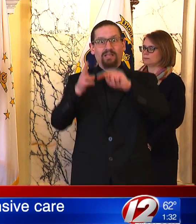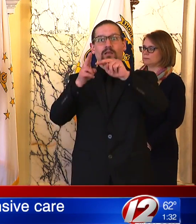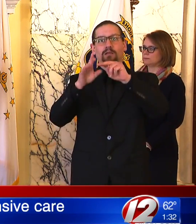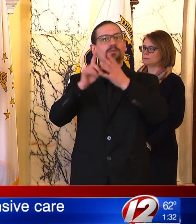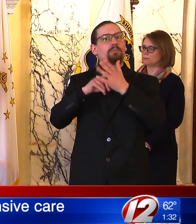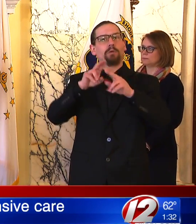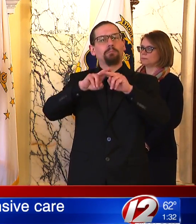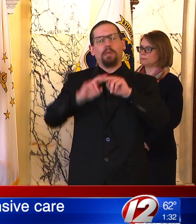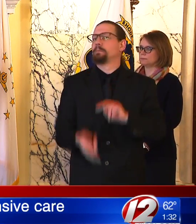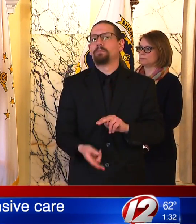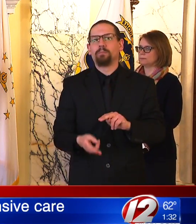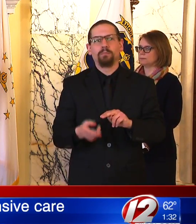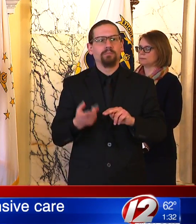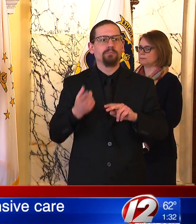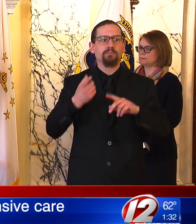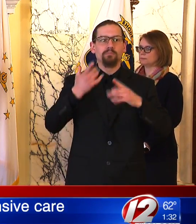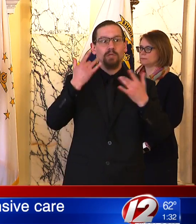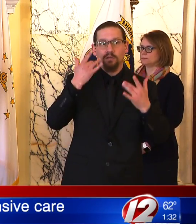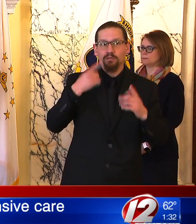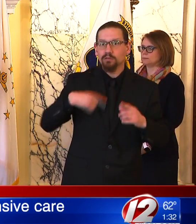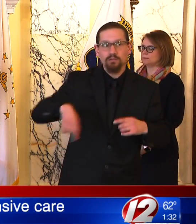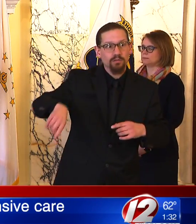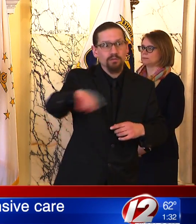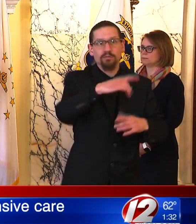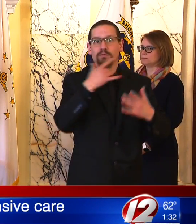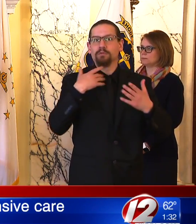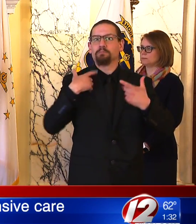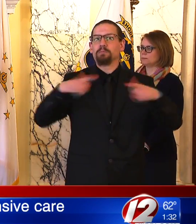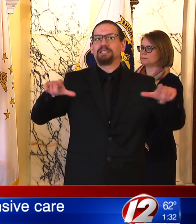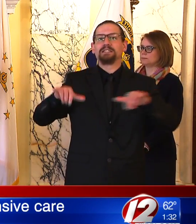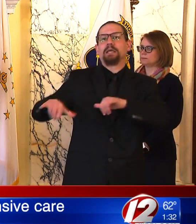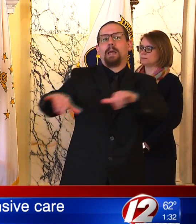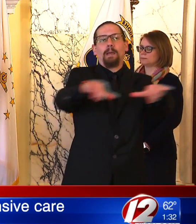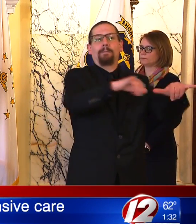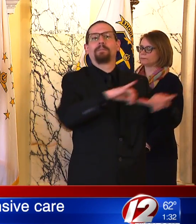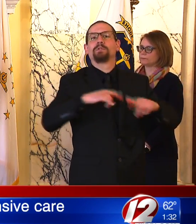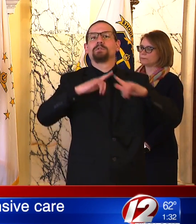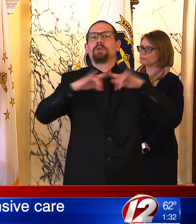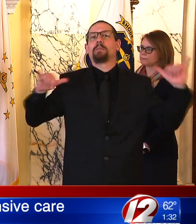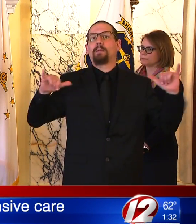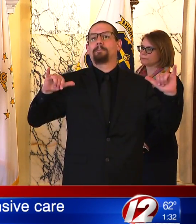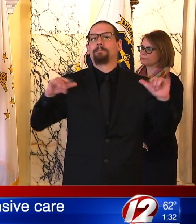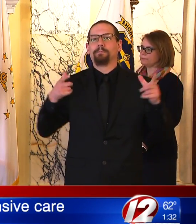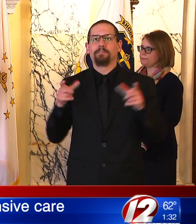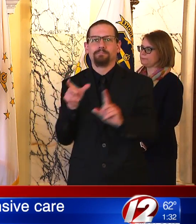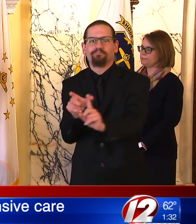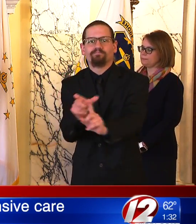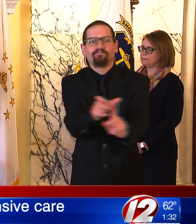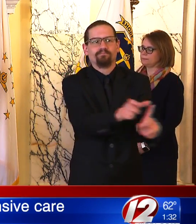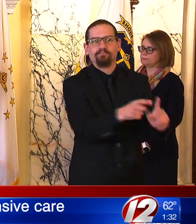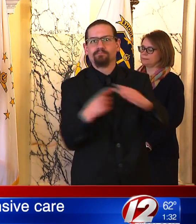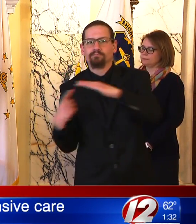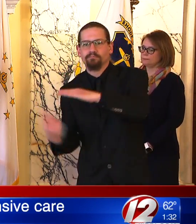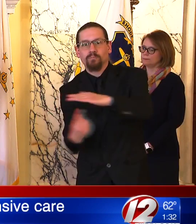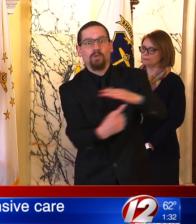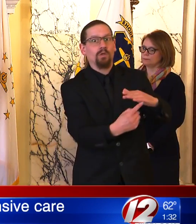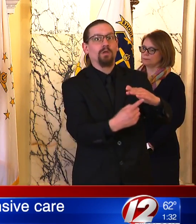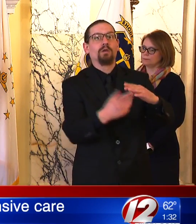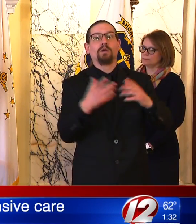of quarantine, or you may see a significant increase when there is a big group that needs to come on.